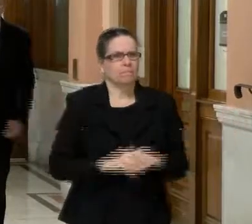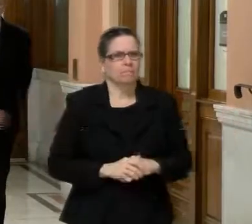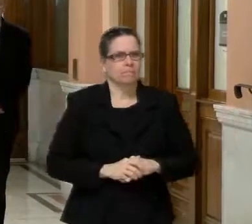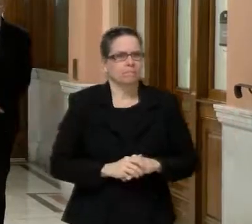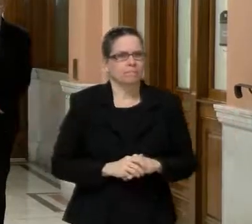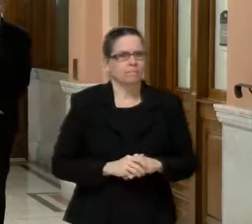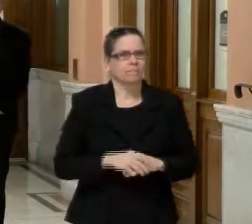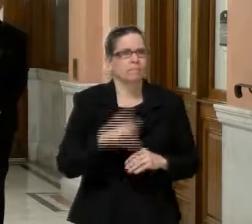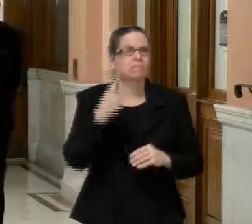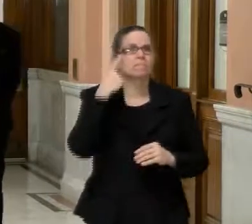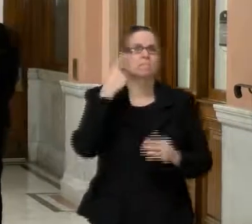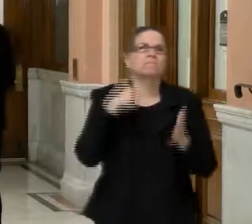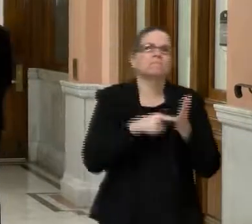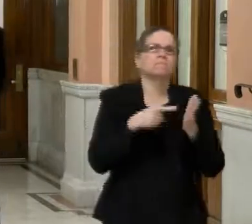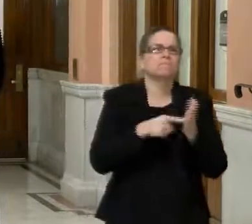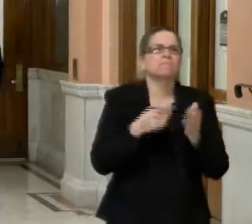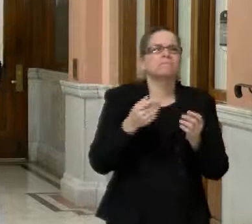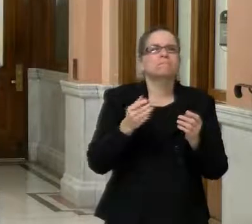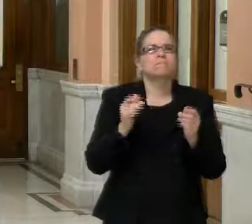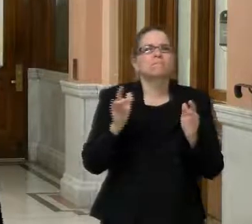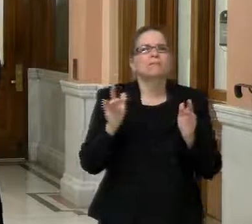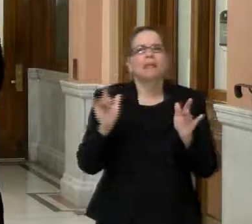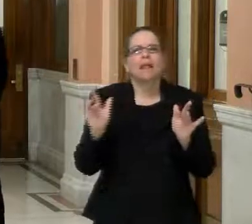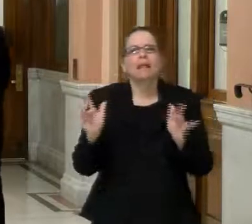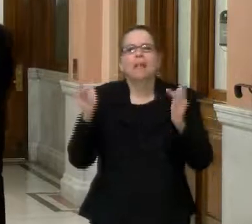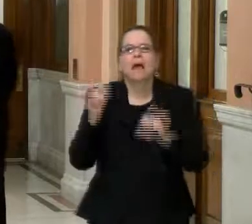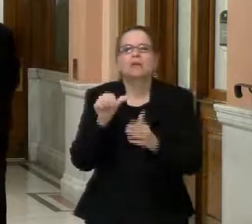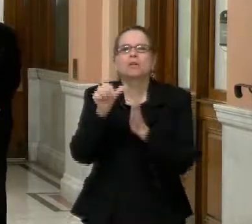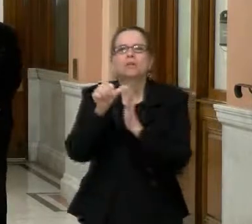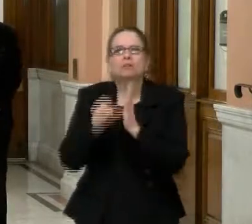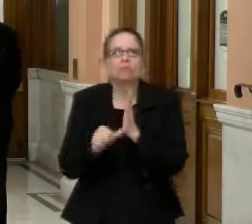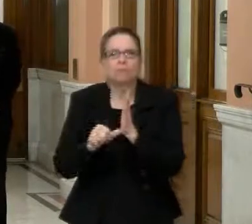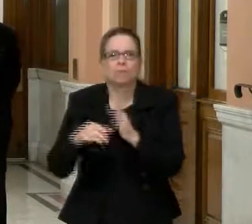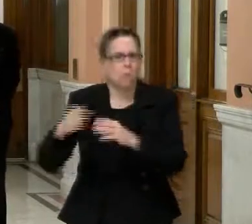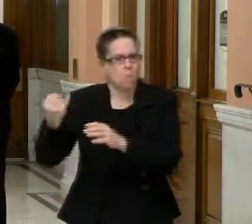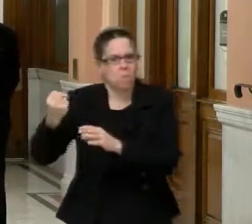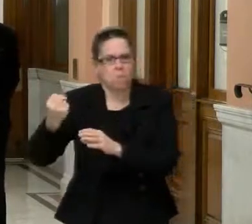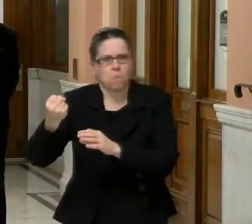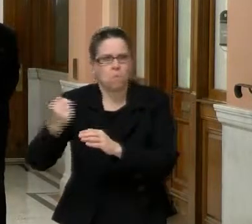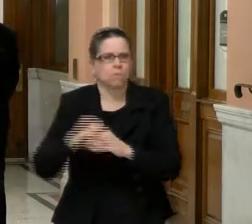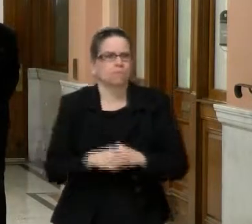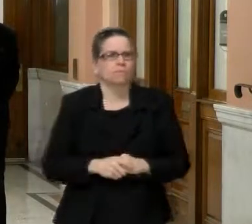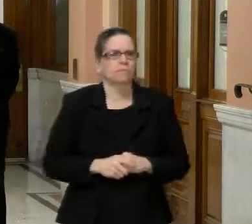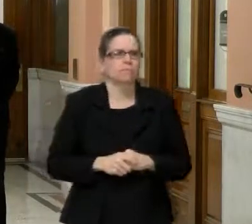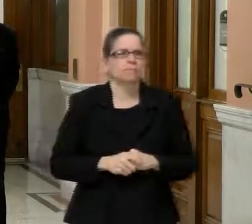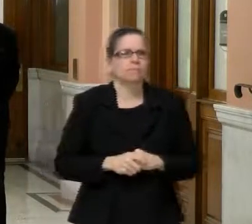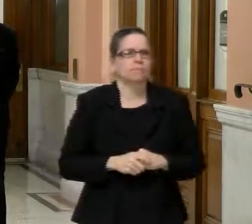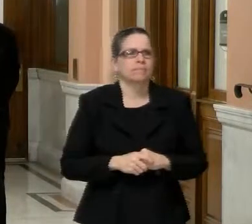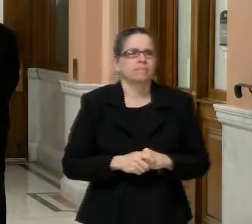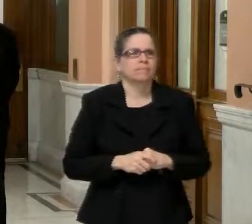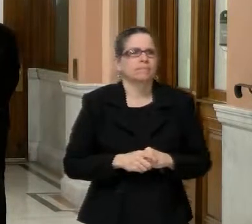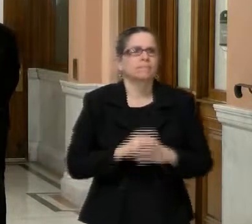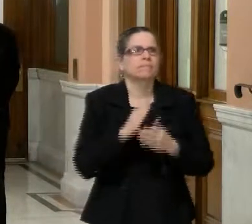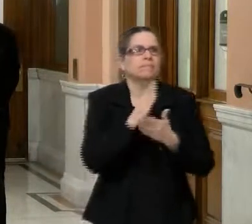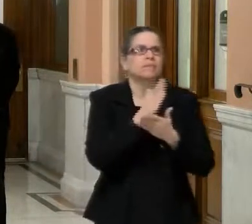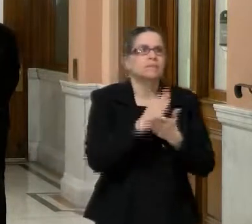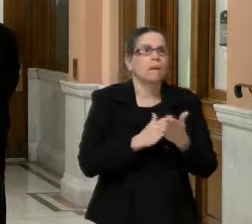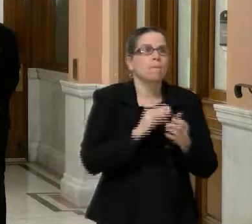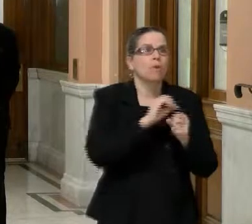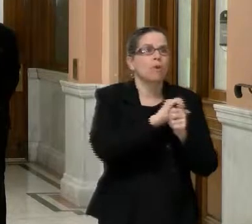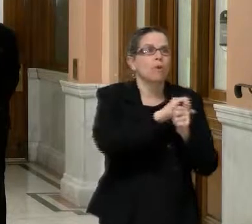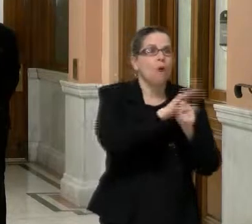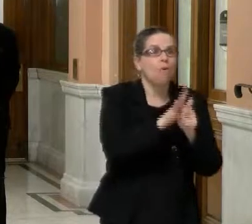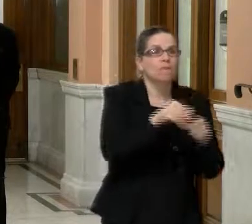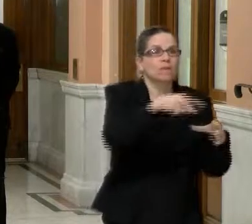They're not going to redeploy. They're already redeployed, uh, medical staff away from the COVID units. They're going to,